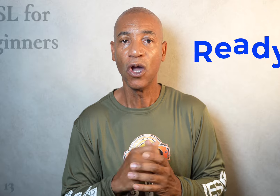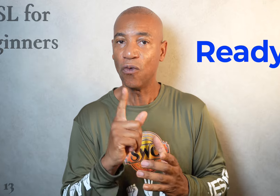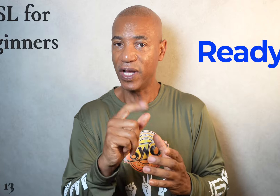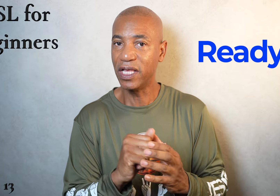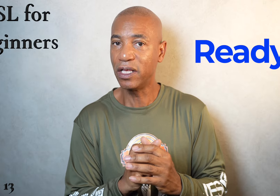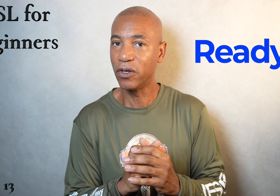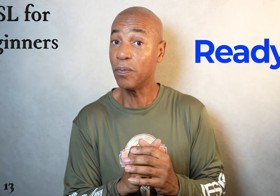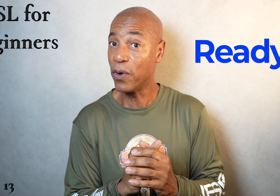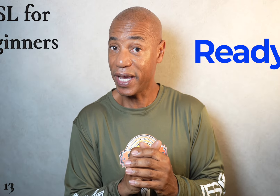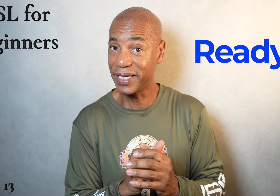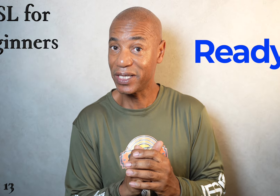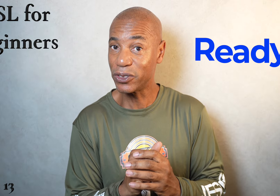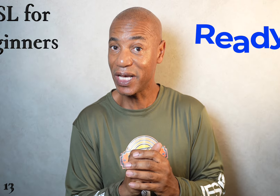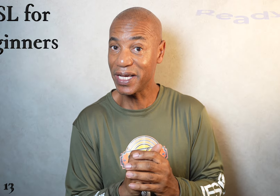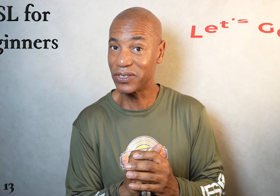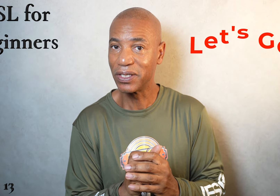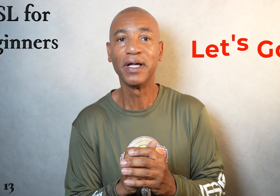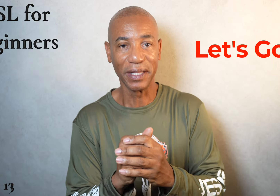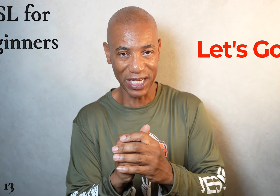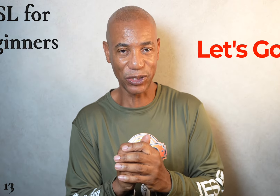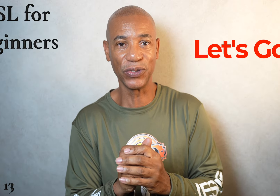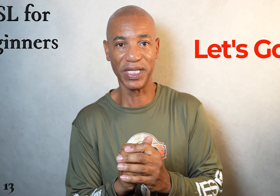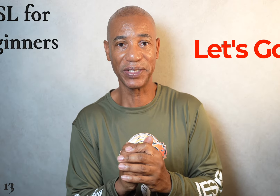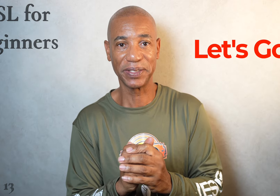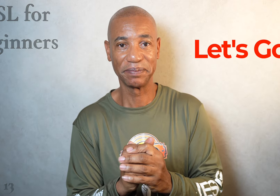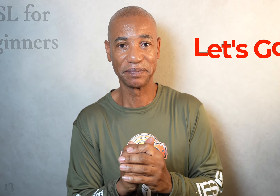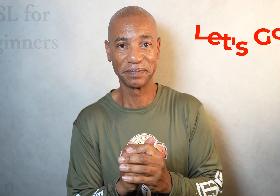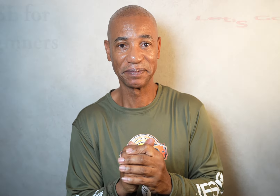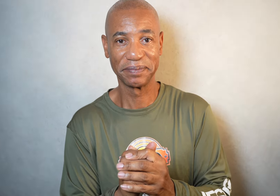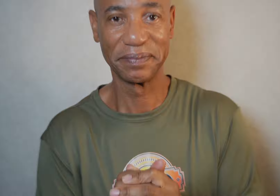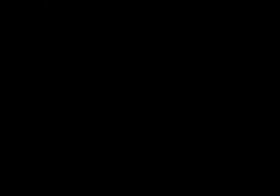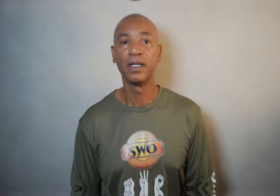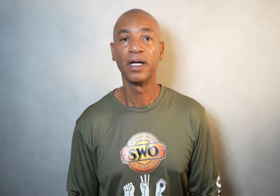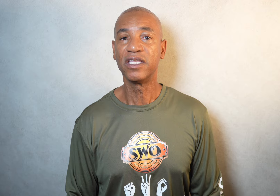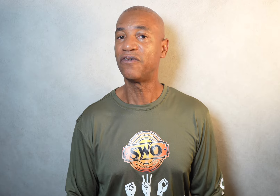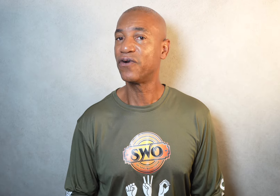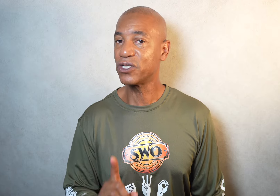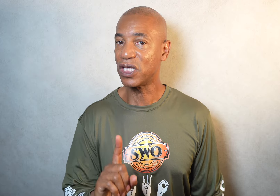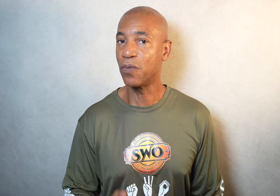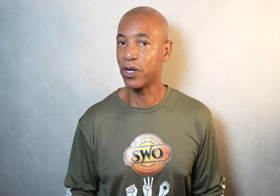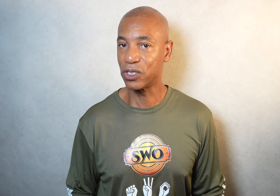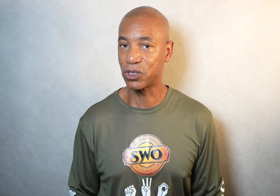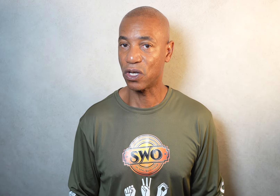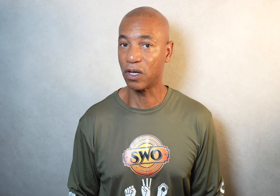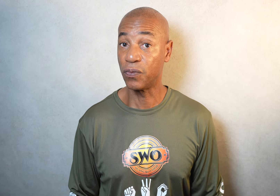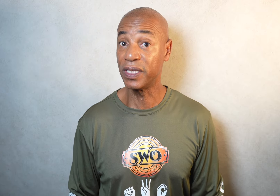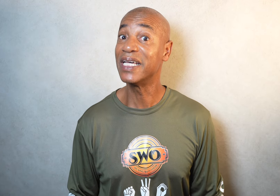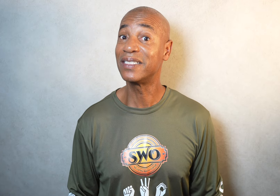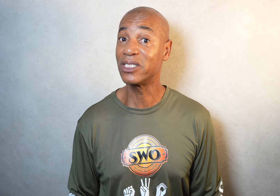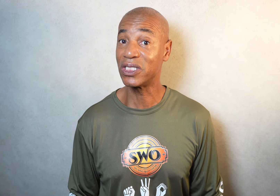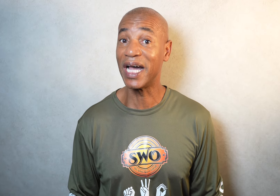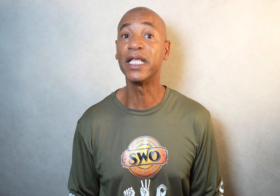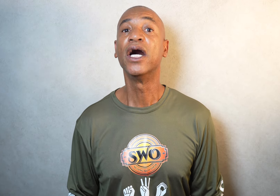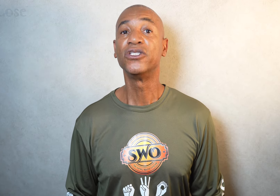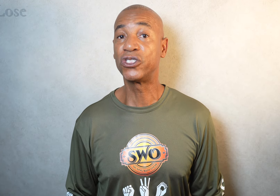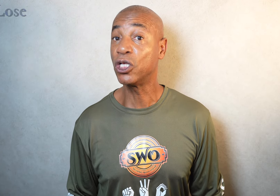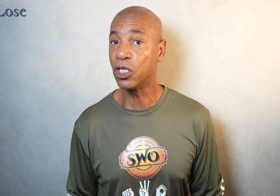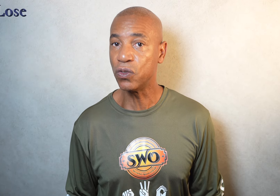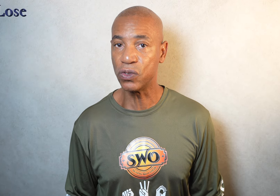Ready to learn more ASL signs? Let's do this. The first sign we're going to start off with is the sign to lose,